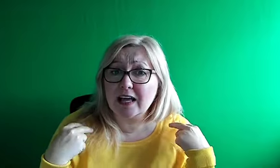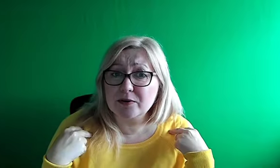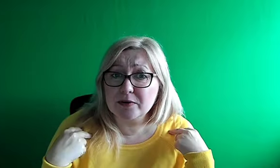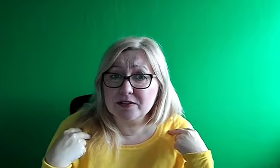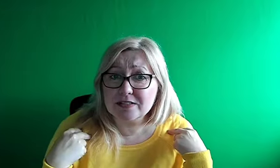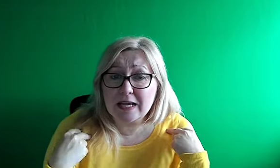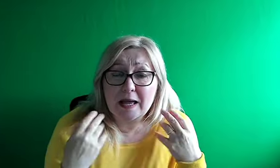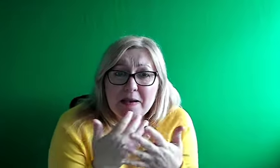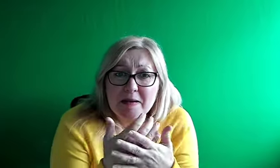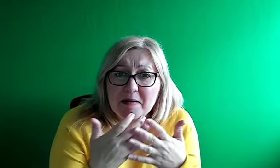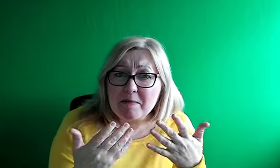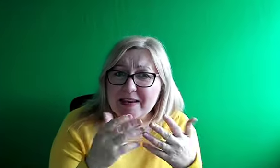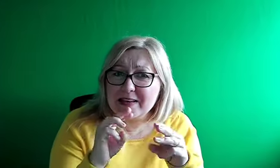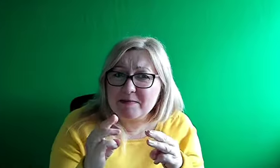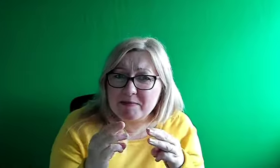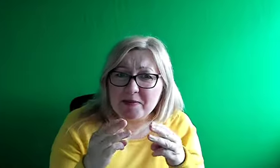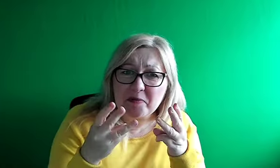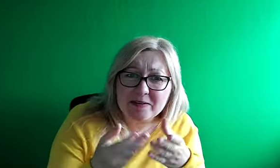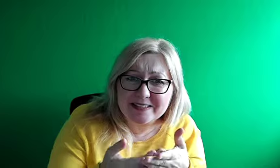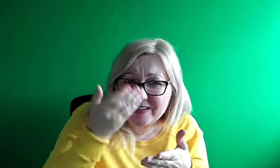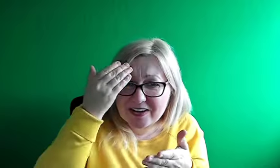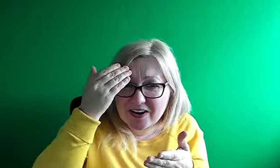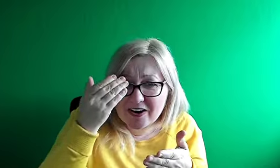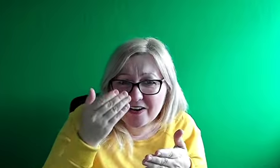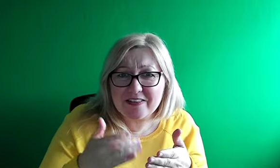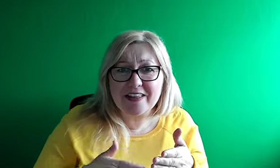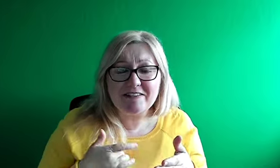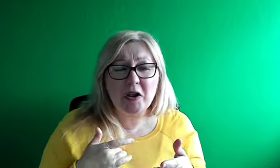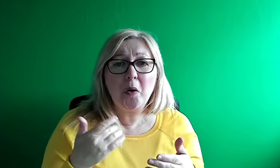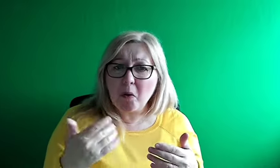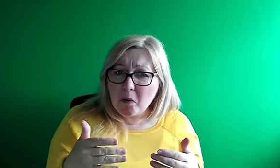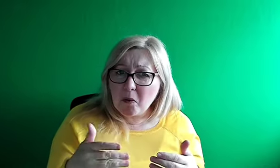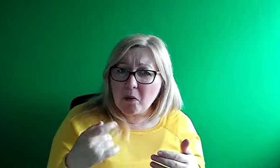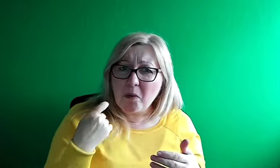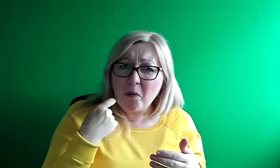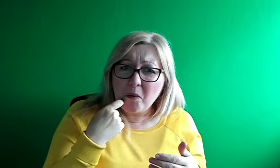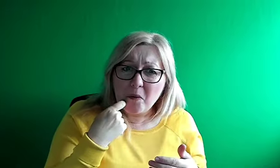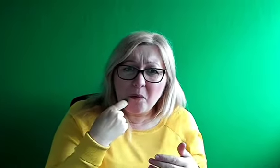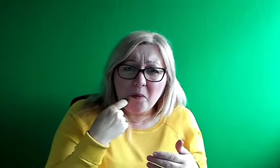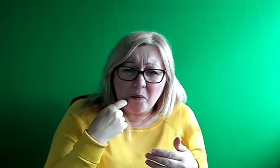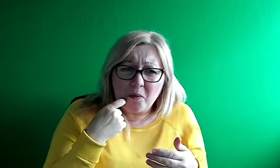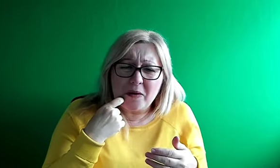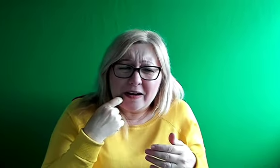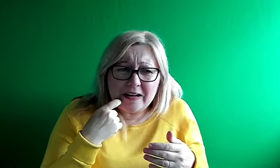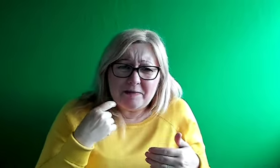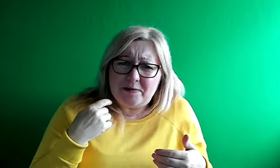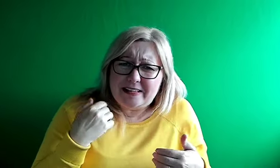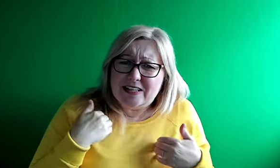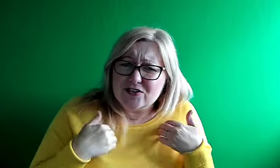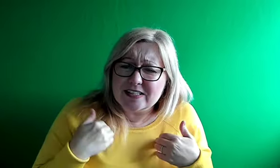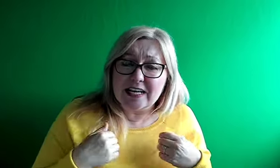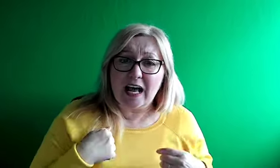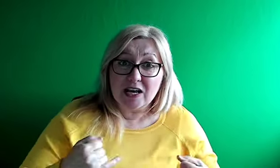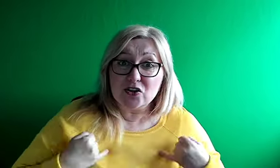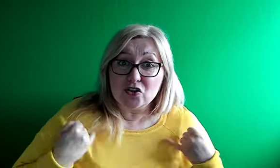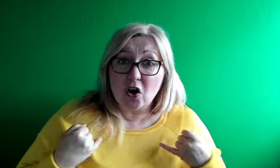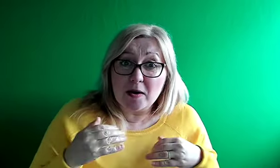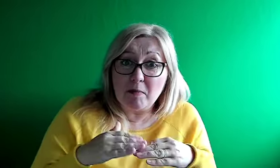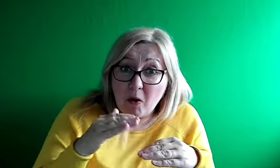enjoying it, you know, I'm you up so much quicker, because, yeah, I mean, do this now, and I just,